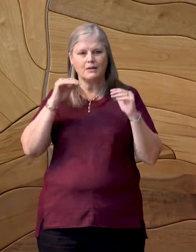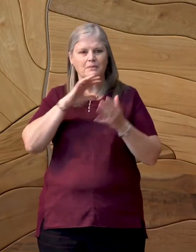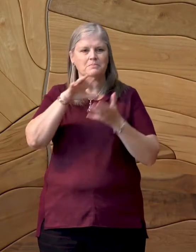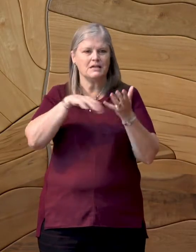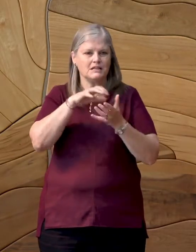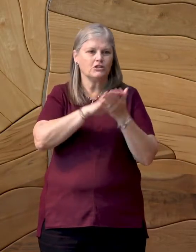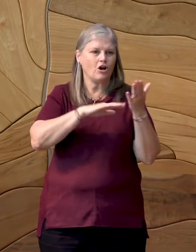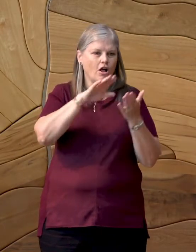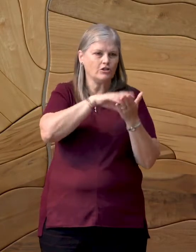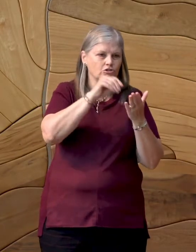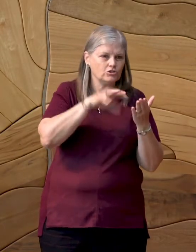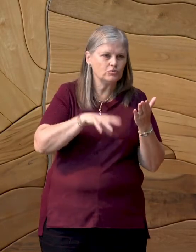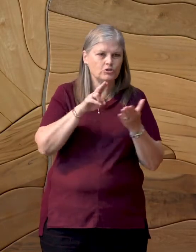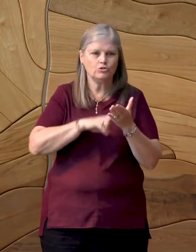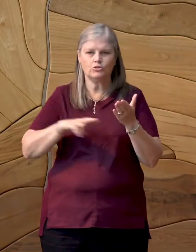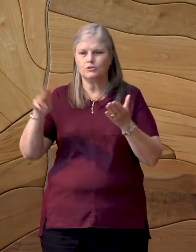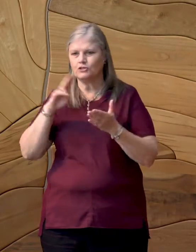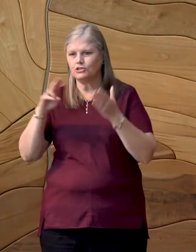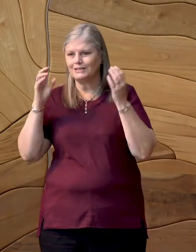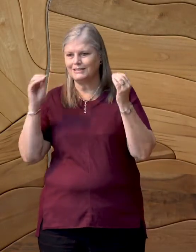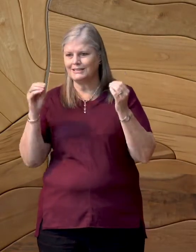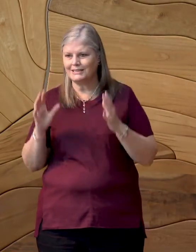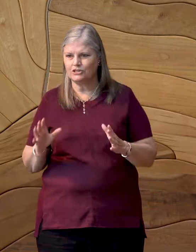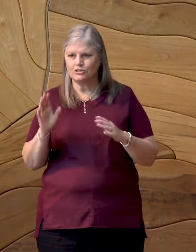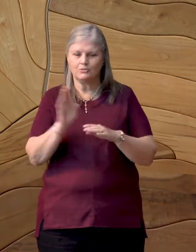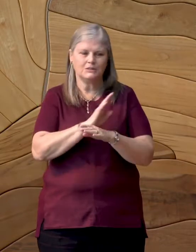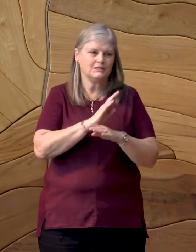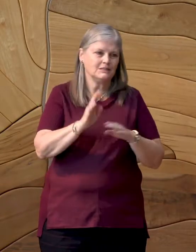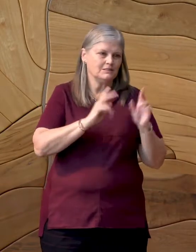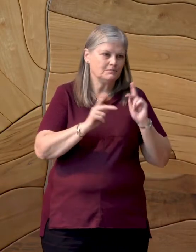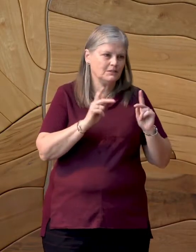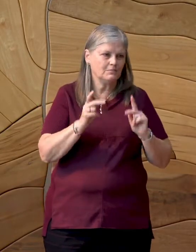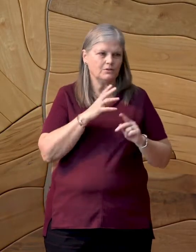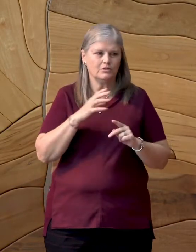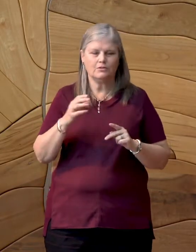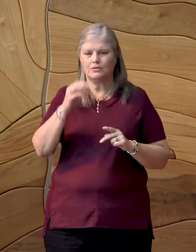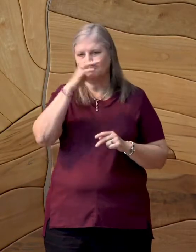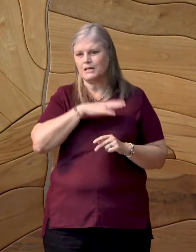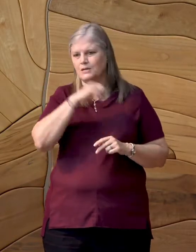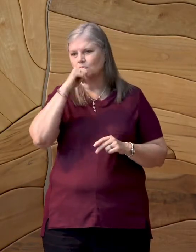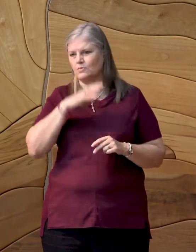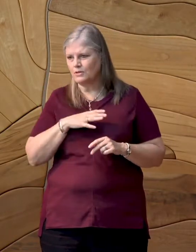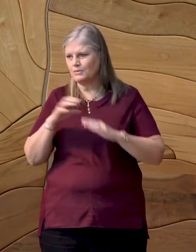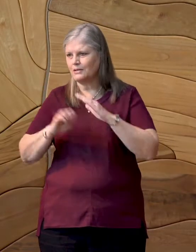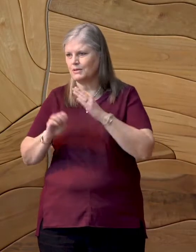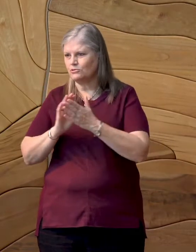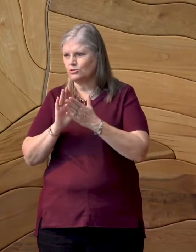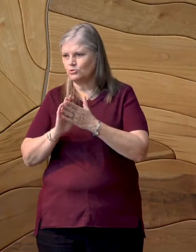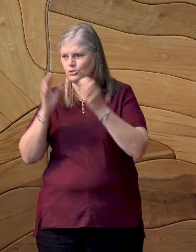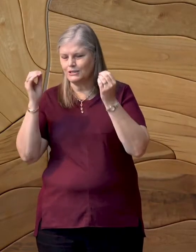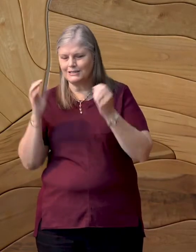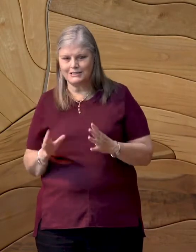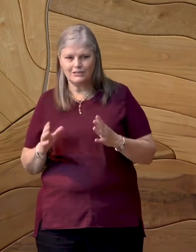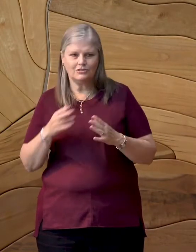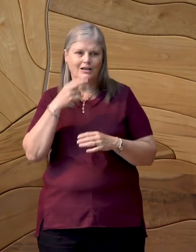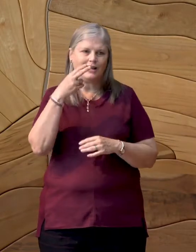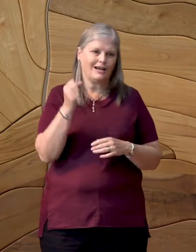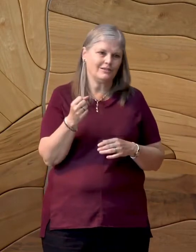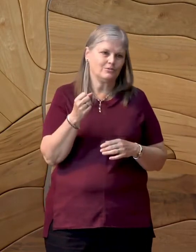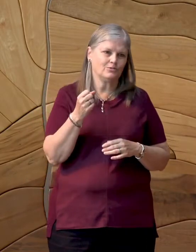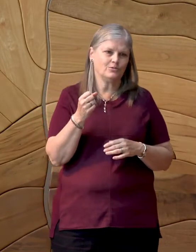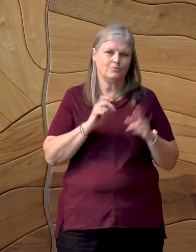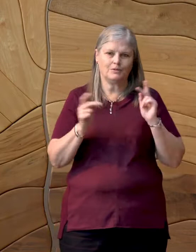College students, university professors, businessmen and women, elementary school teachers, high